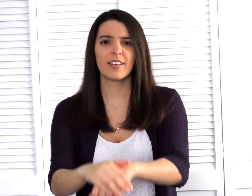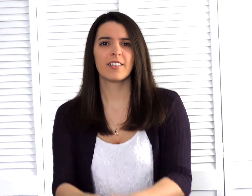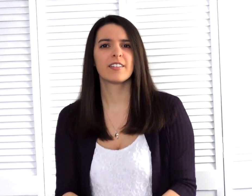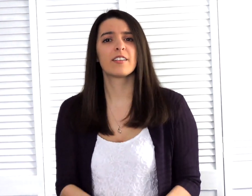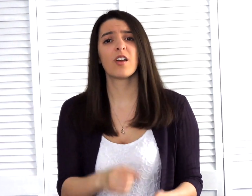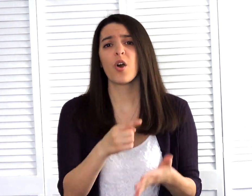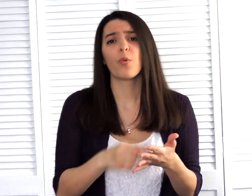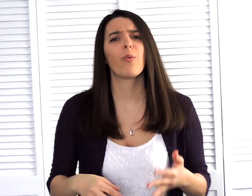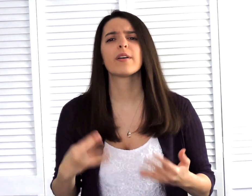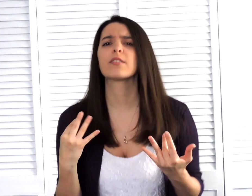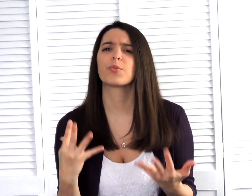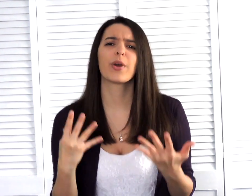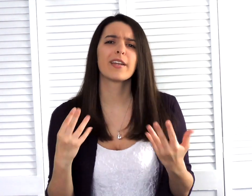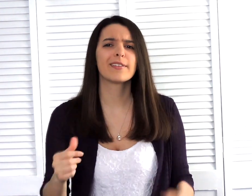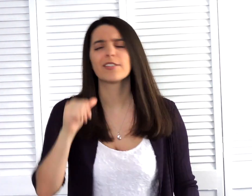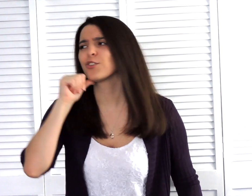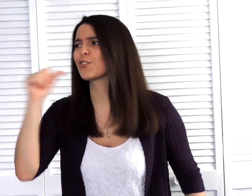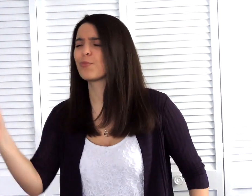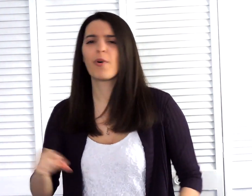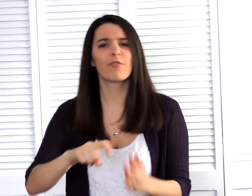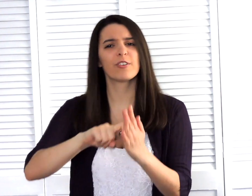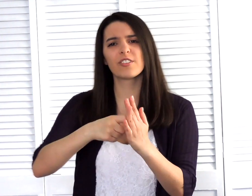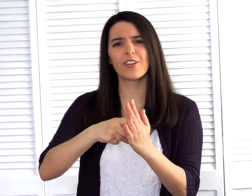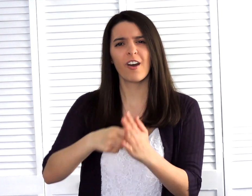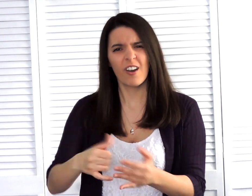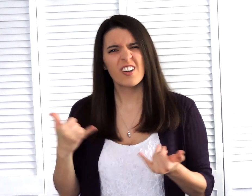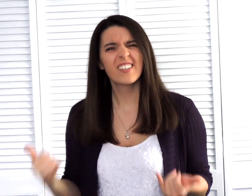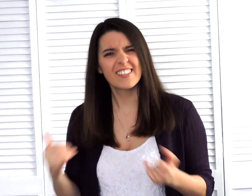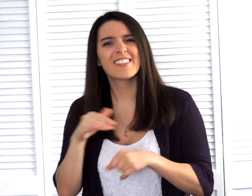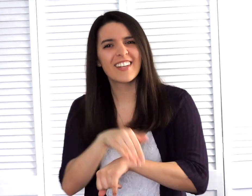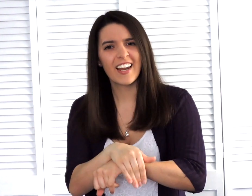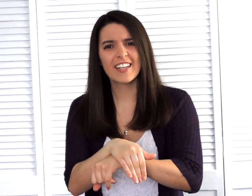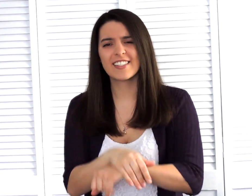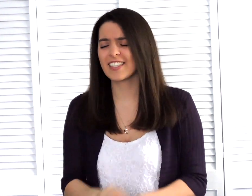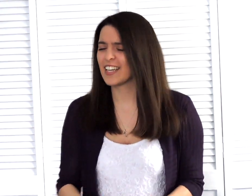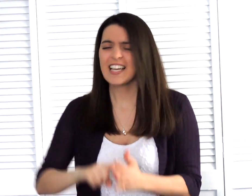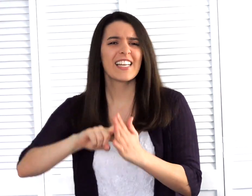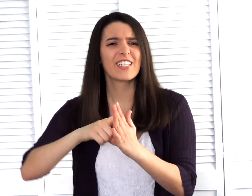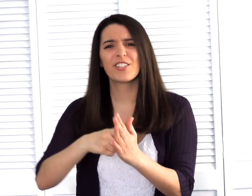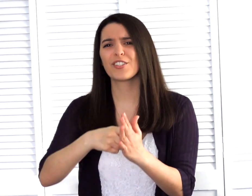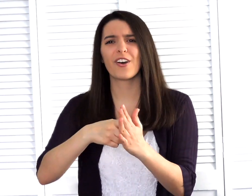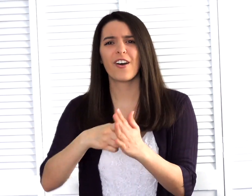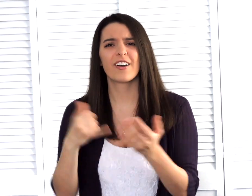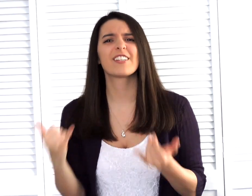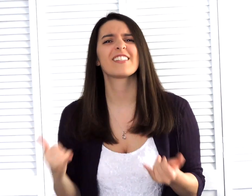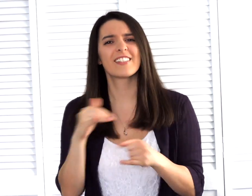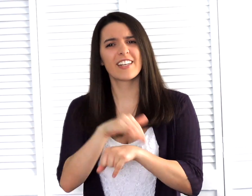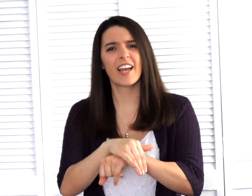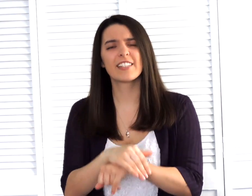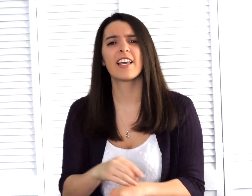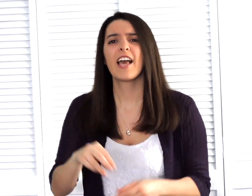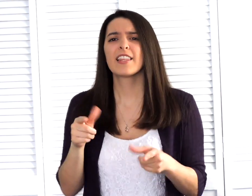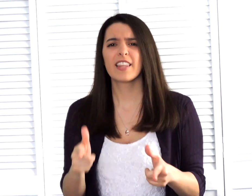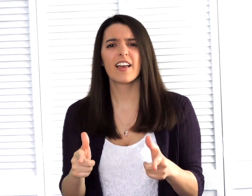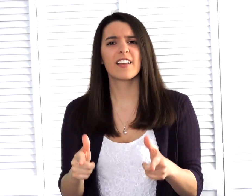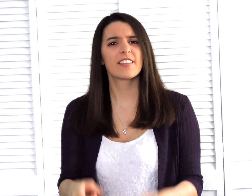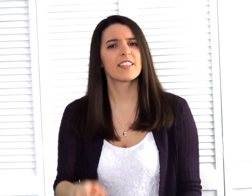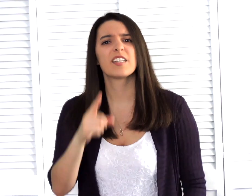Let's wait until tomorrow starts Tonight It starts tonight Let the